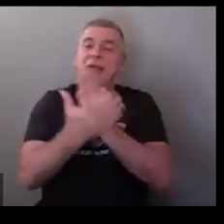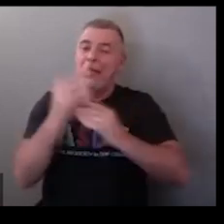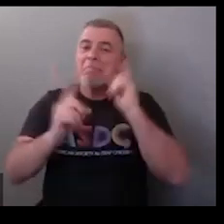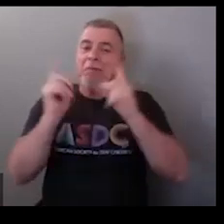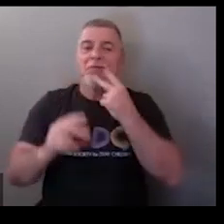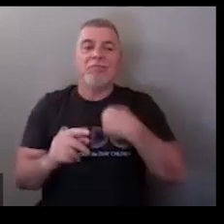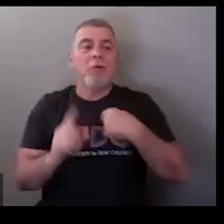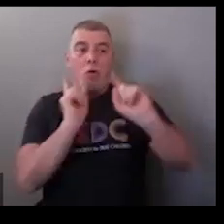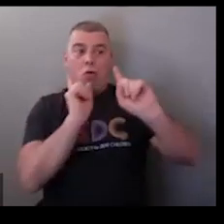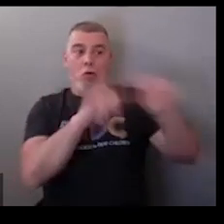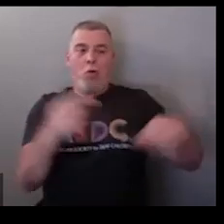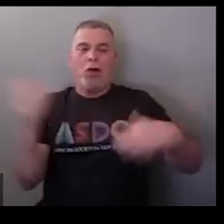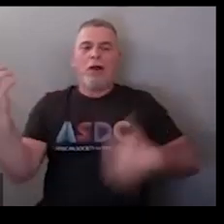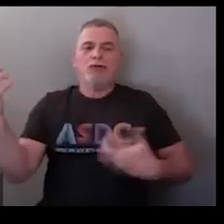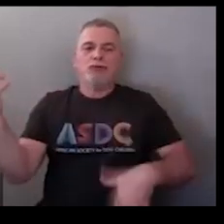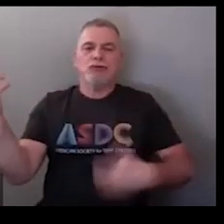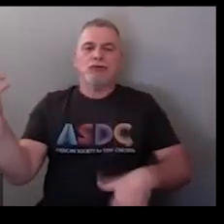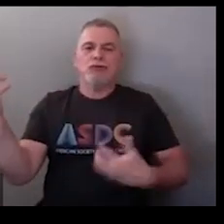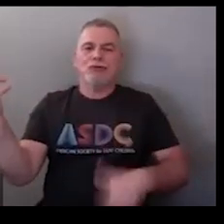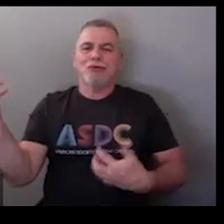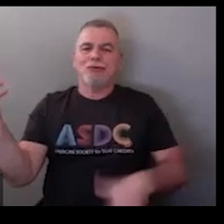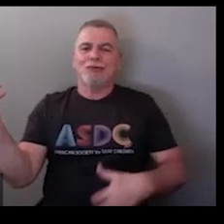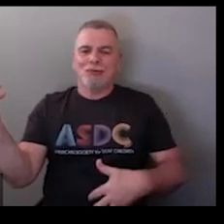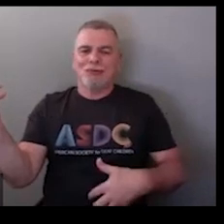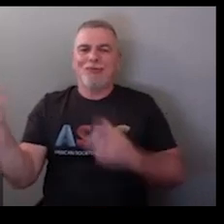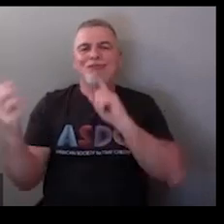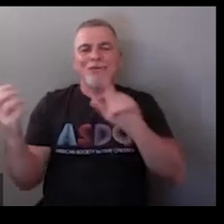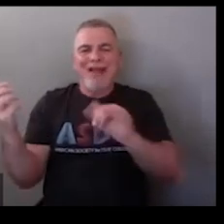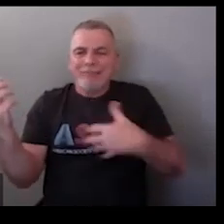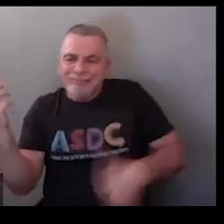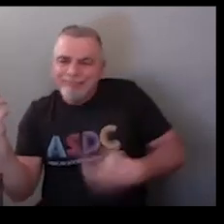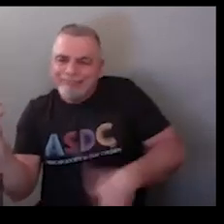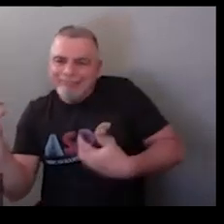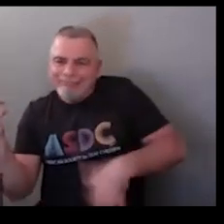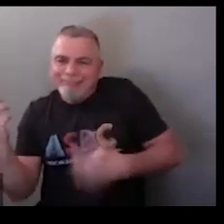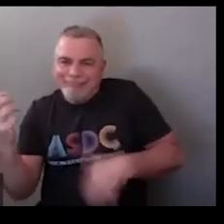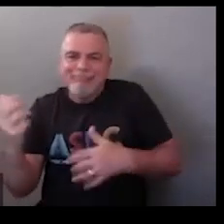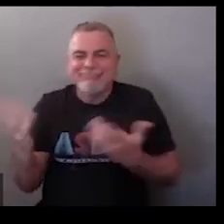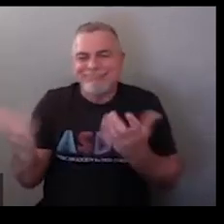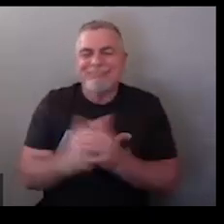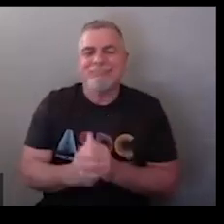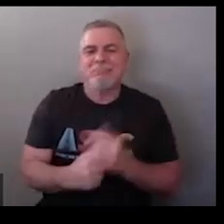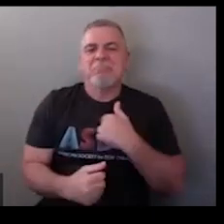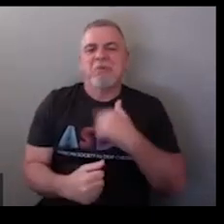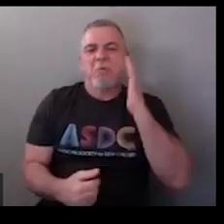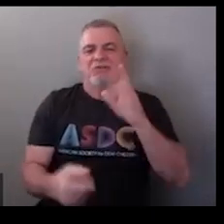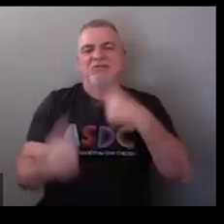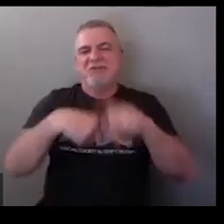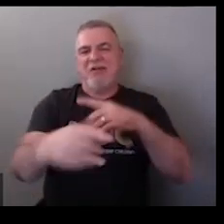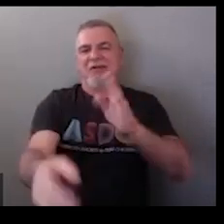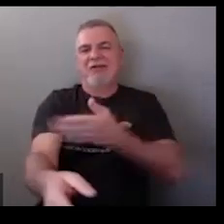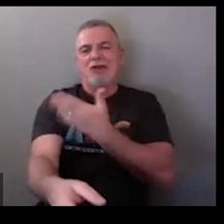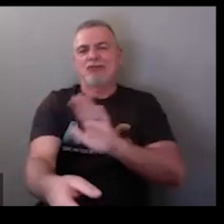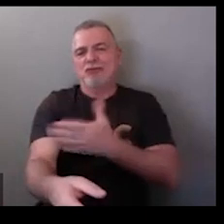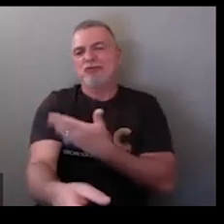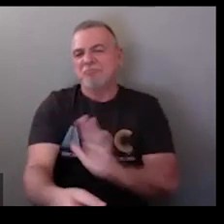of it more so than adding event some people might say I'm going to a concert and they do it like miming guitar it really depends on who